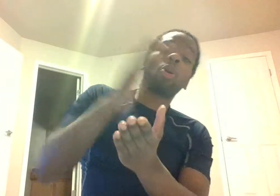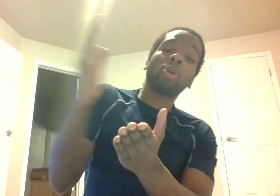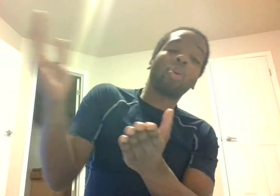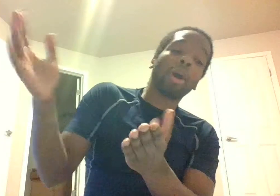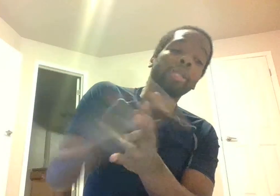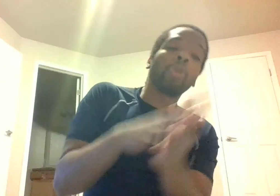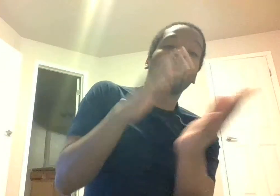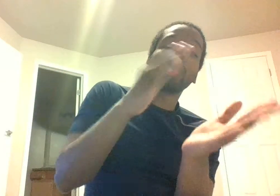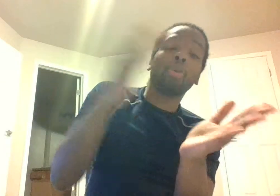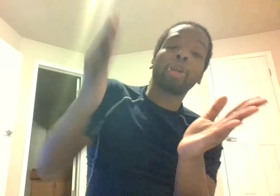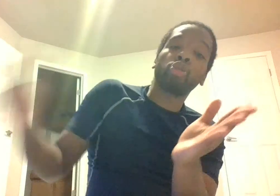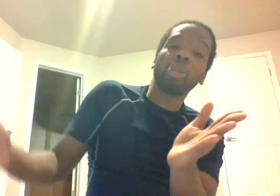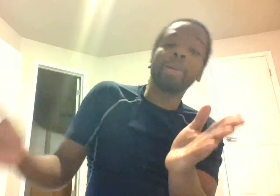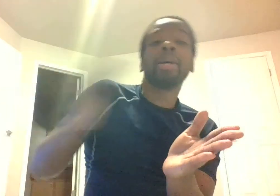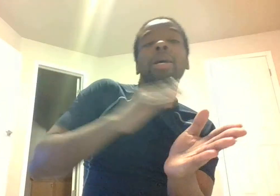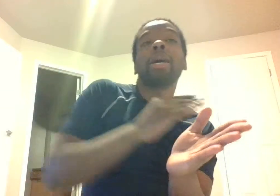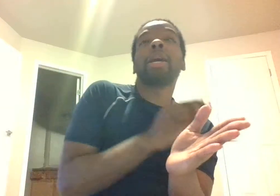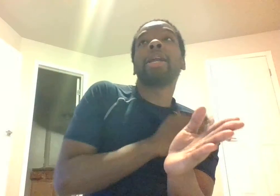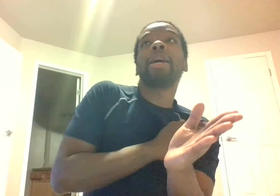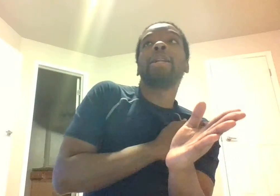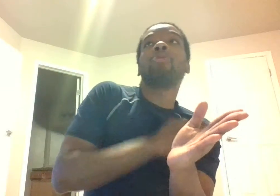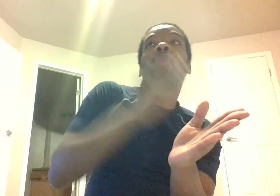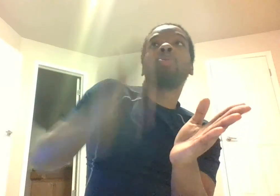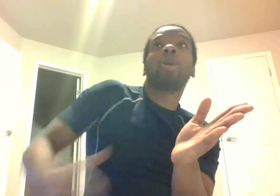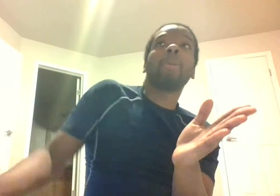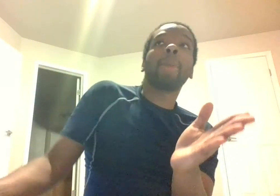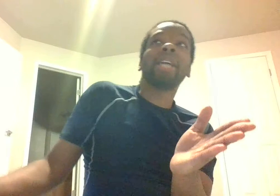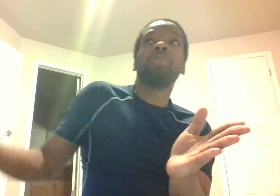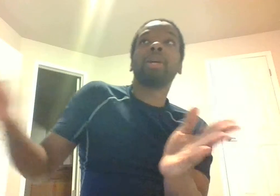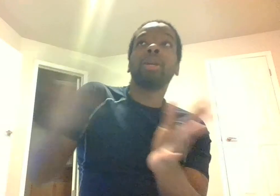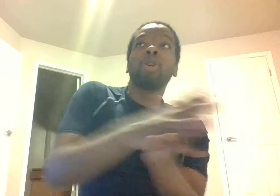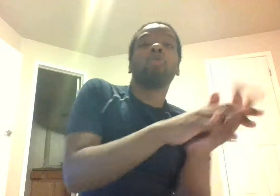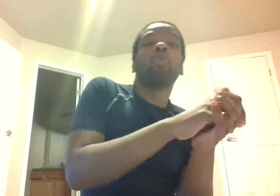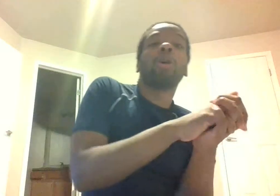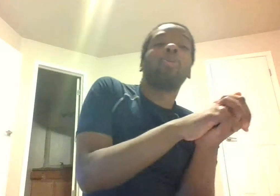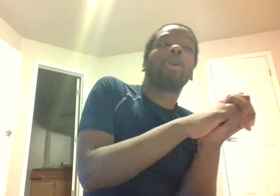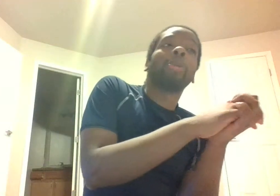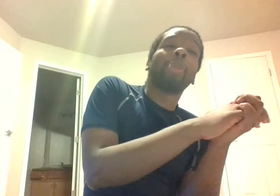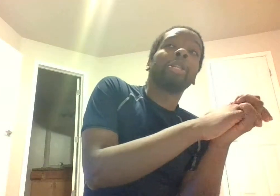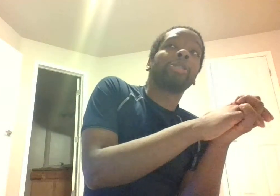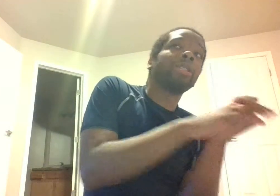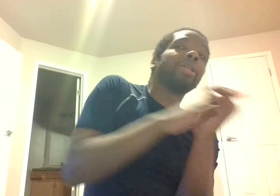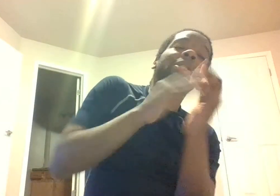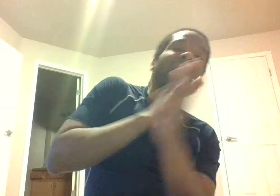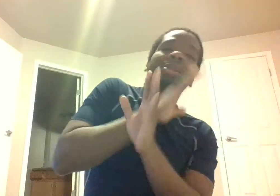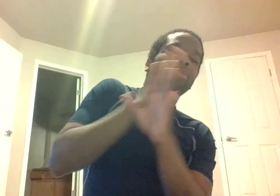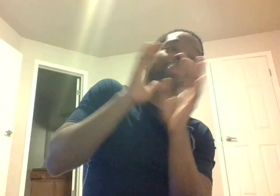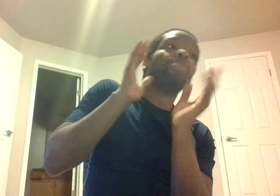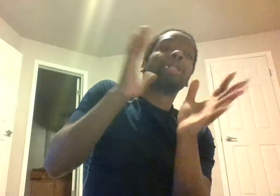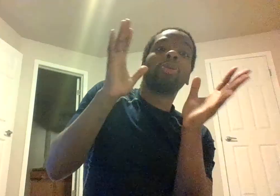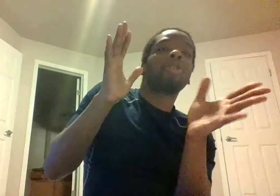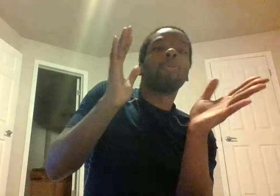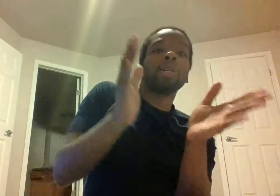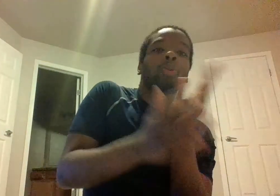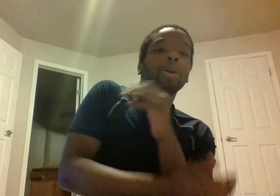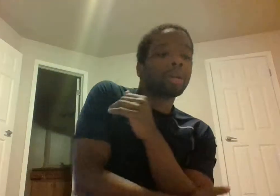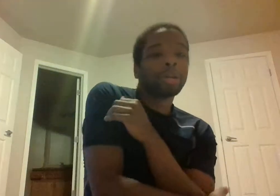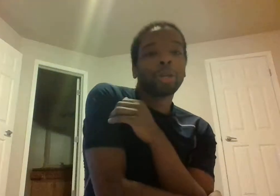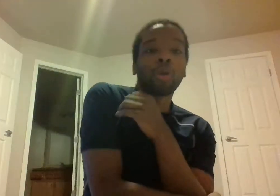quality wastewater treatment and then wastewater management rate wash administration is like it's bustable grab wastewater crap